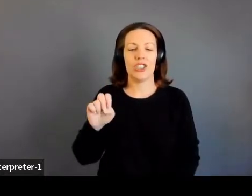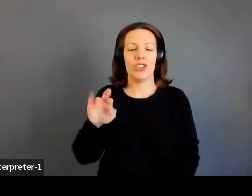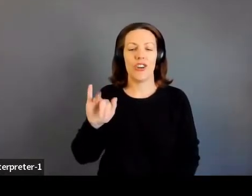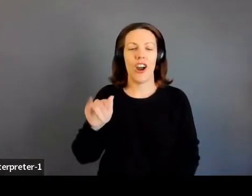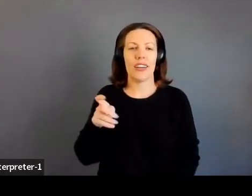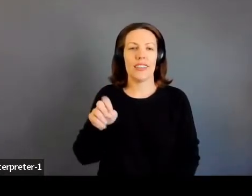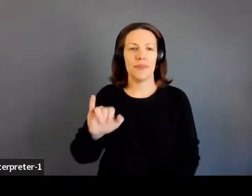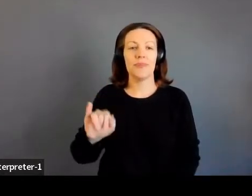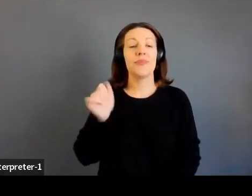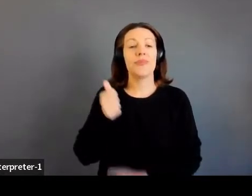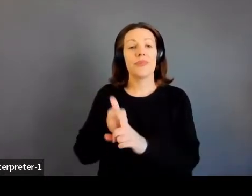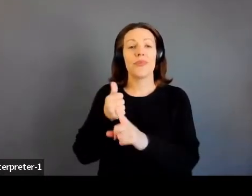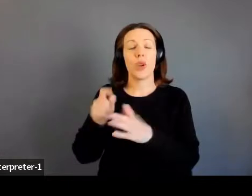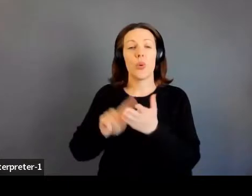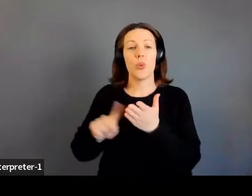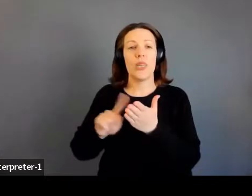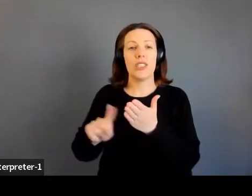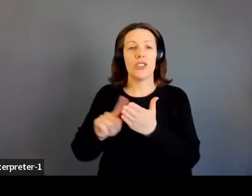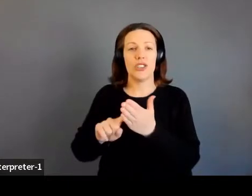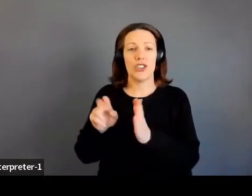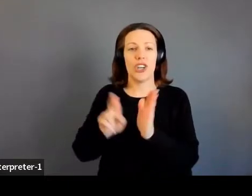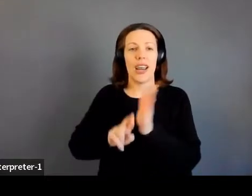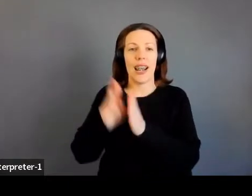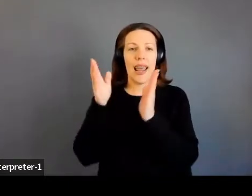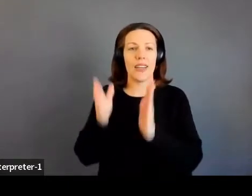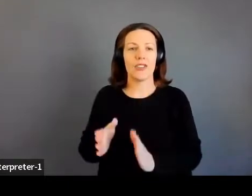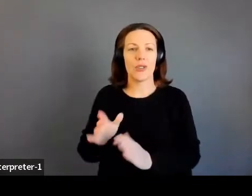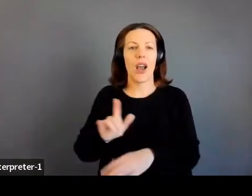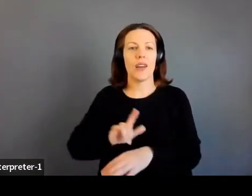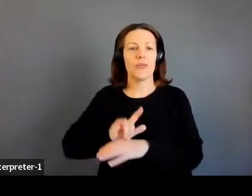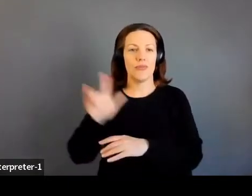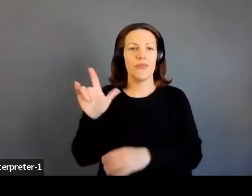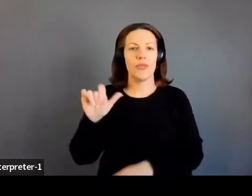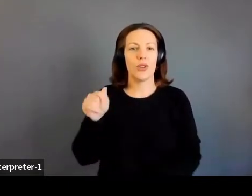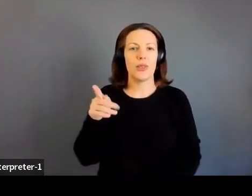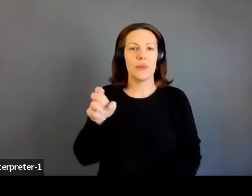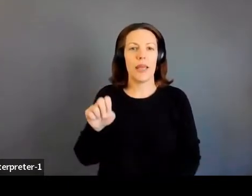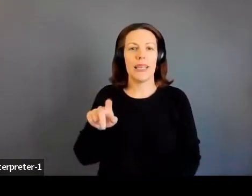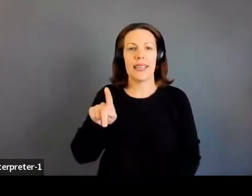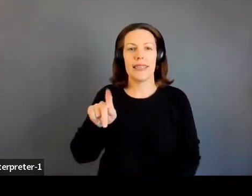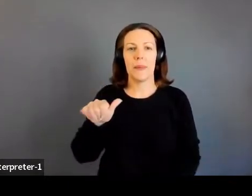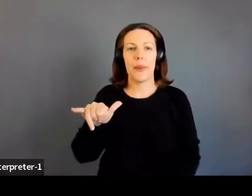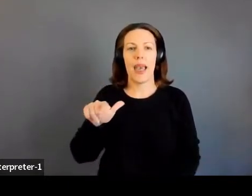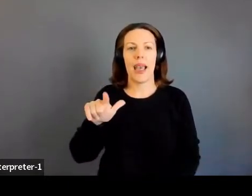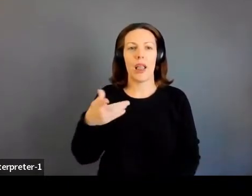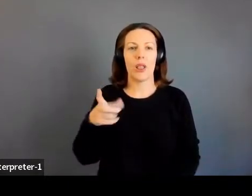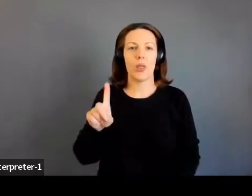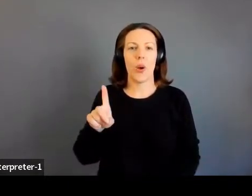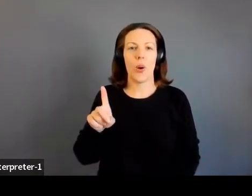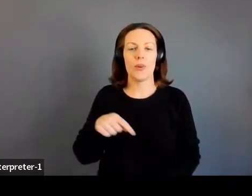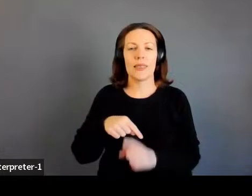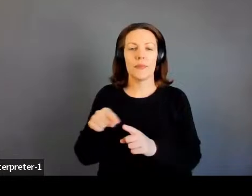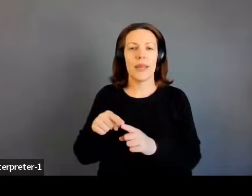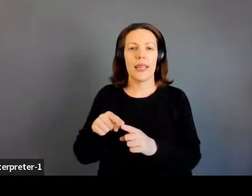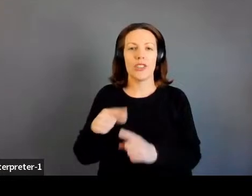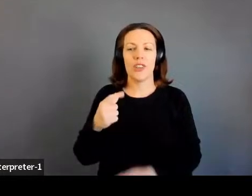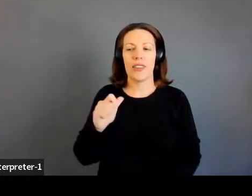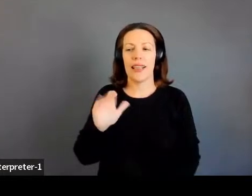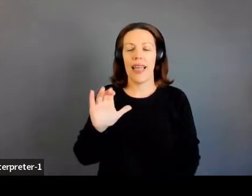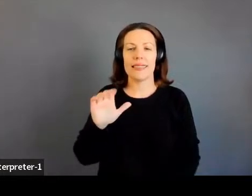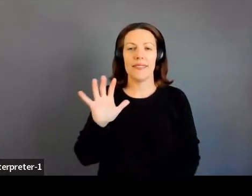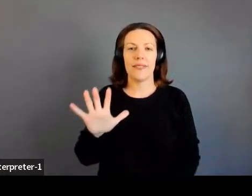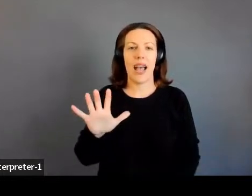researcher and civilian astronaut who flew to space as a payload specialist on the Galactic Five Research